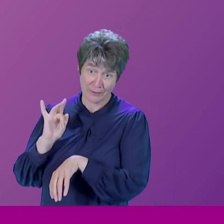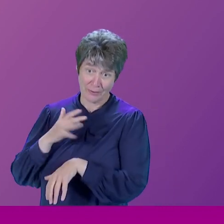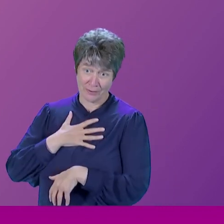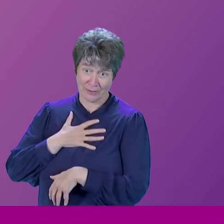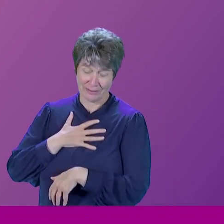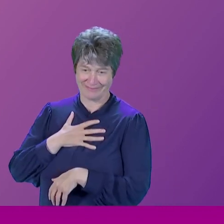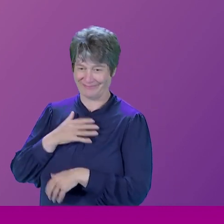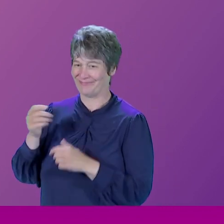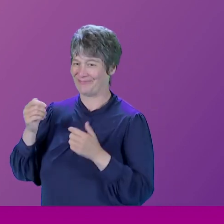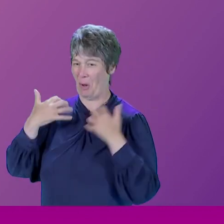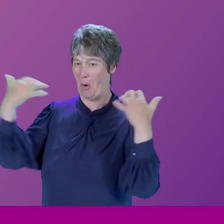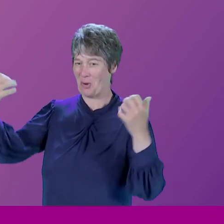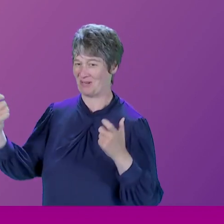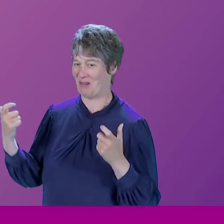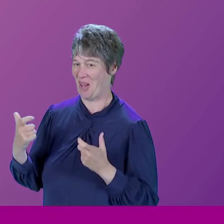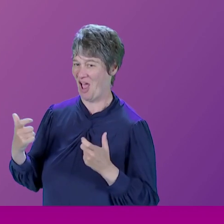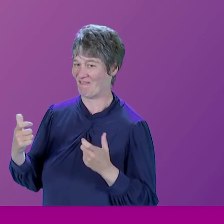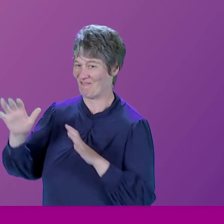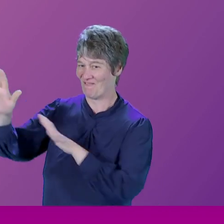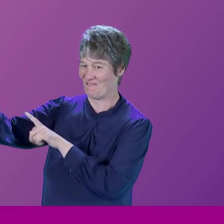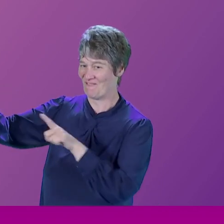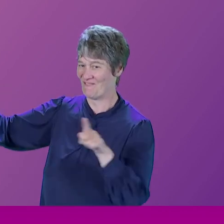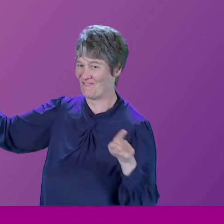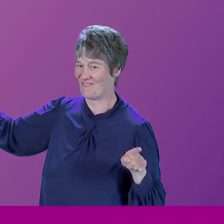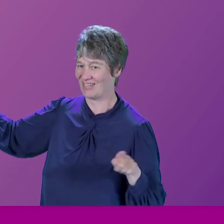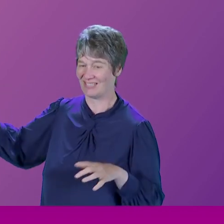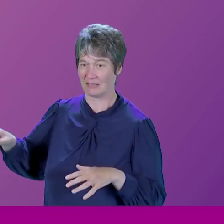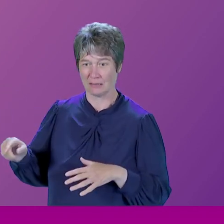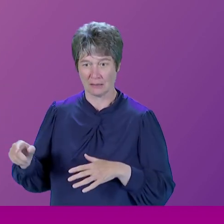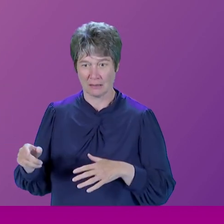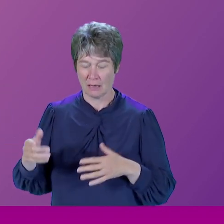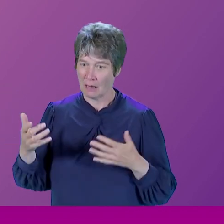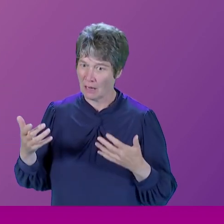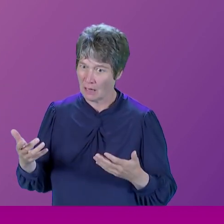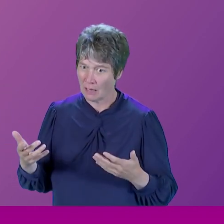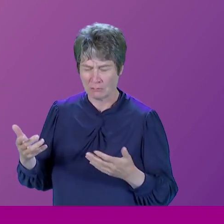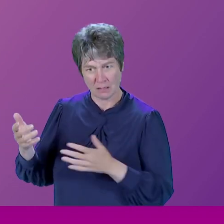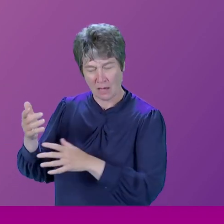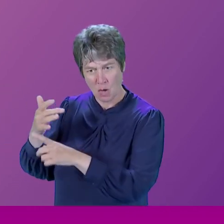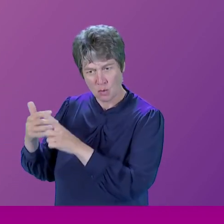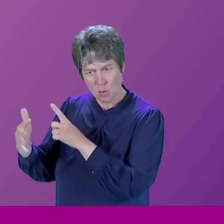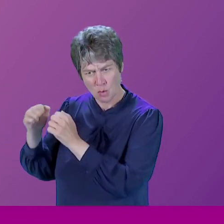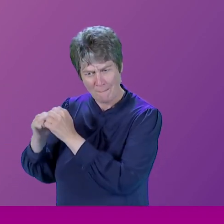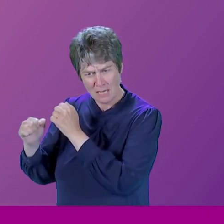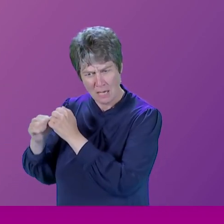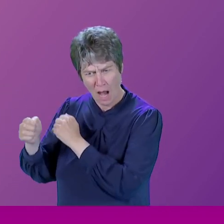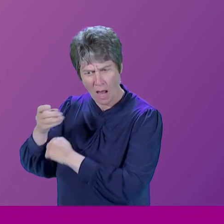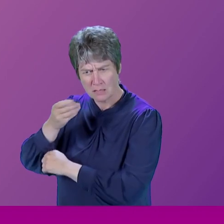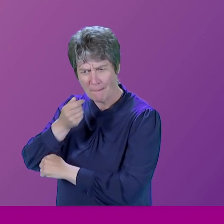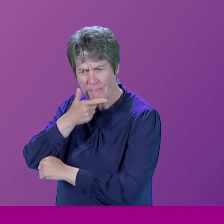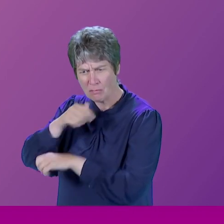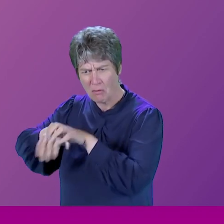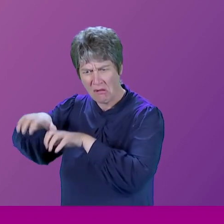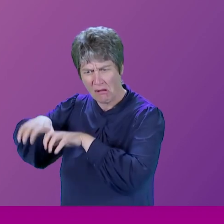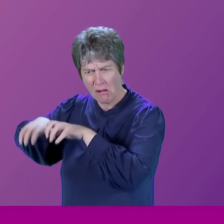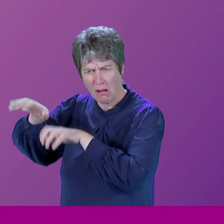And, I mean, the horrors that people write on social media about members of parliament and